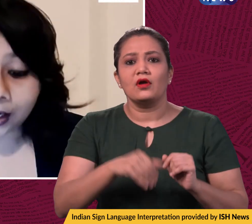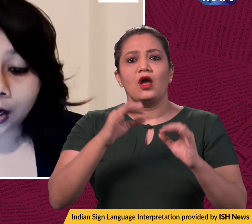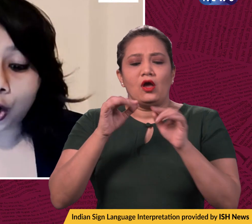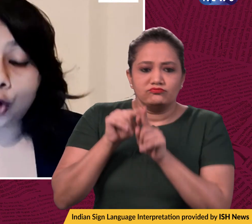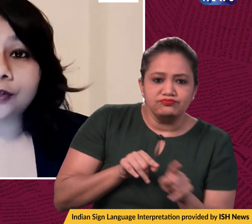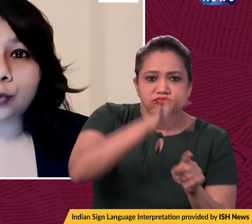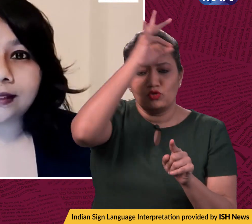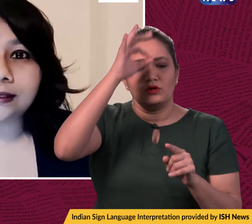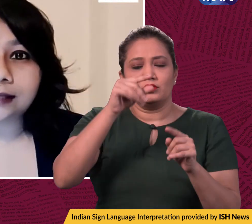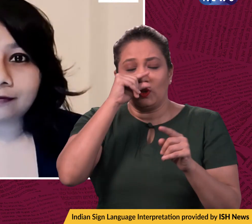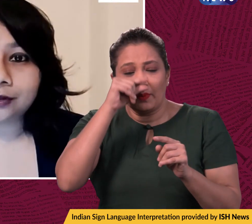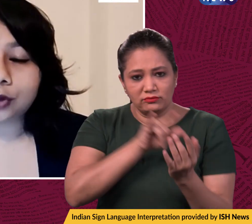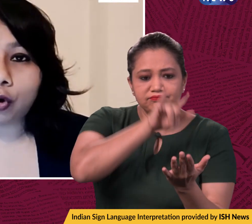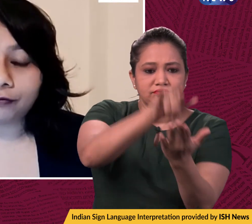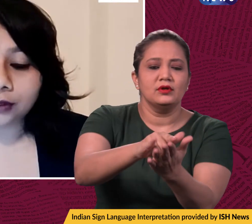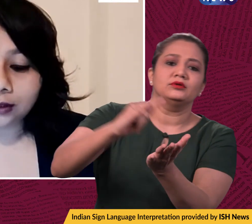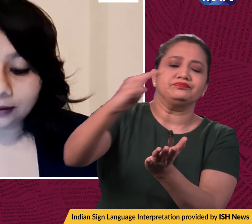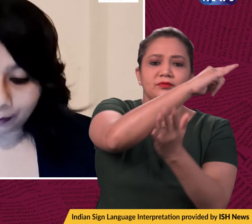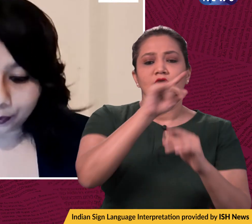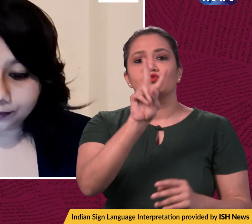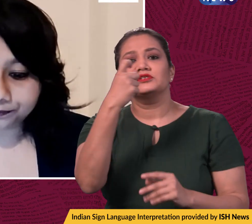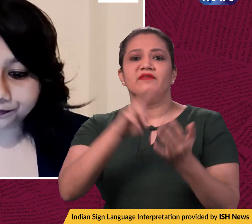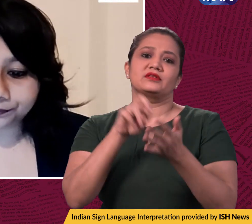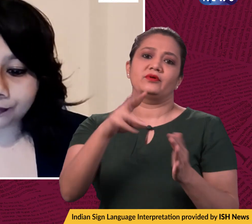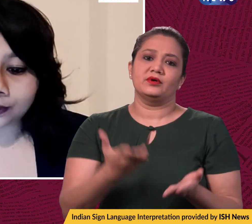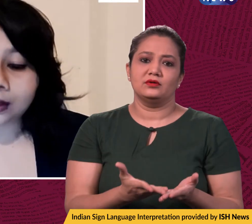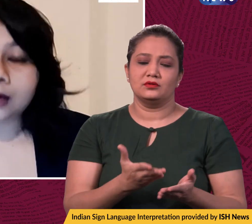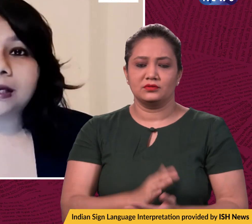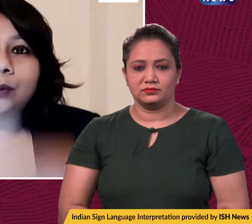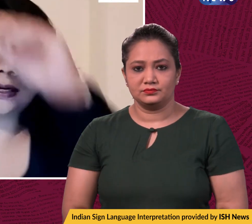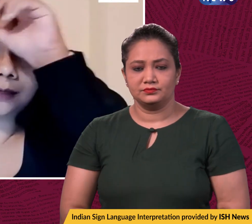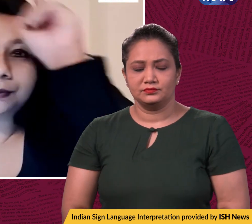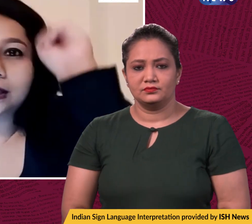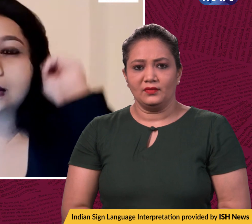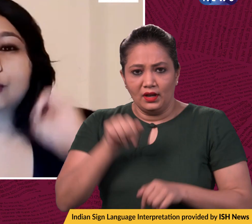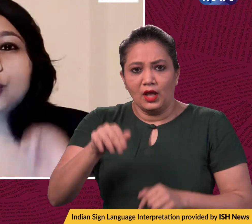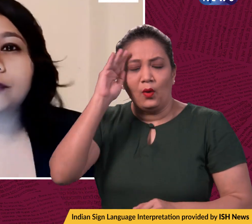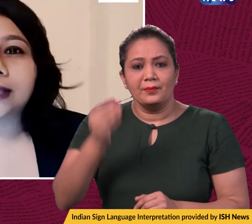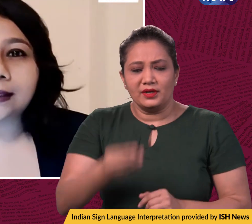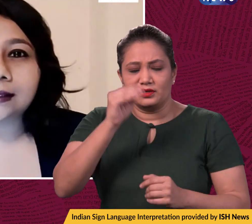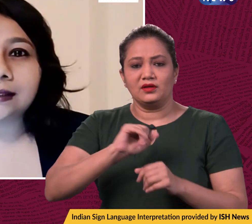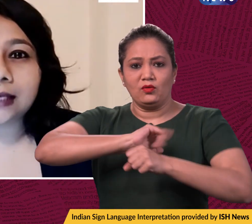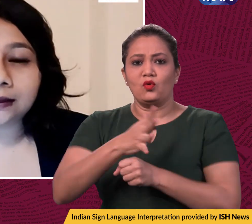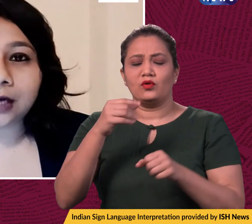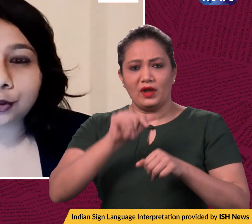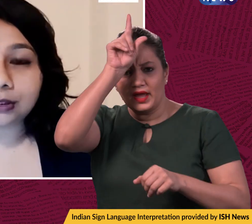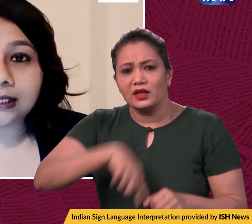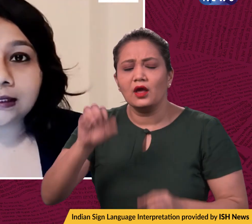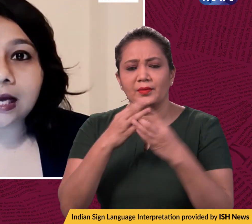on the 27th of November. Meanwhile, an update now on COVID cases in the country. India